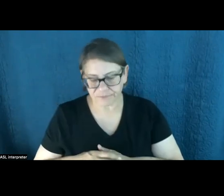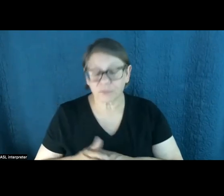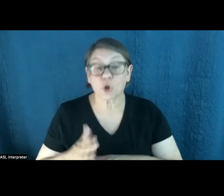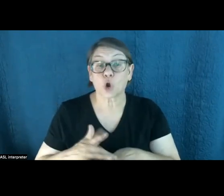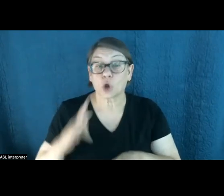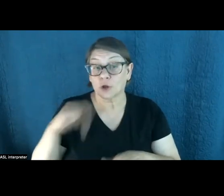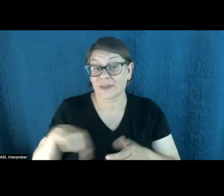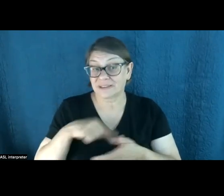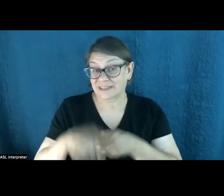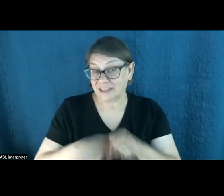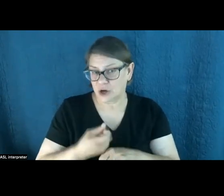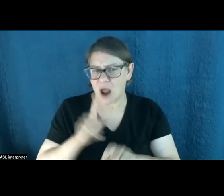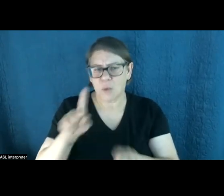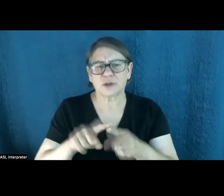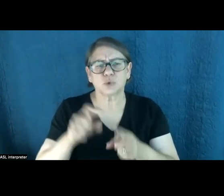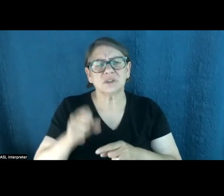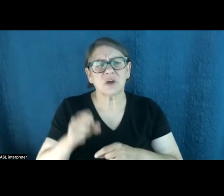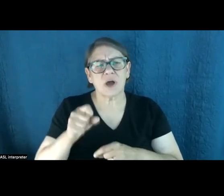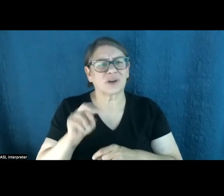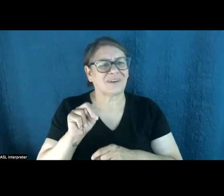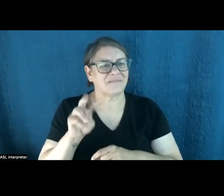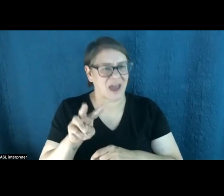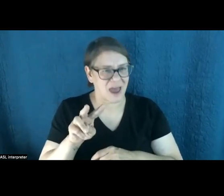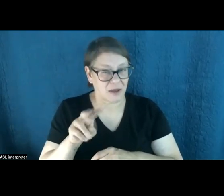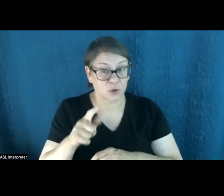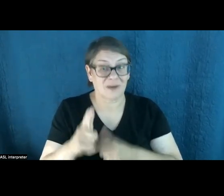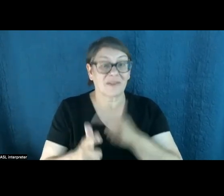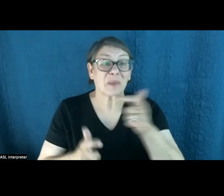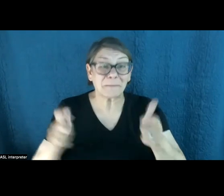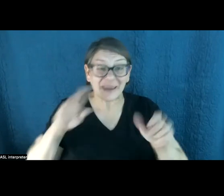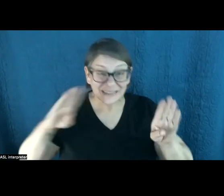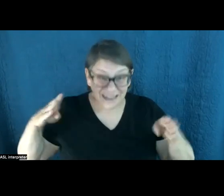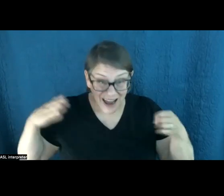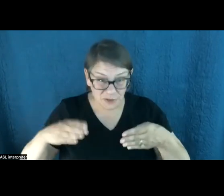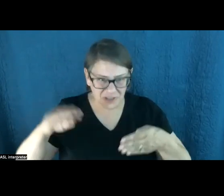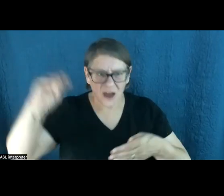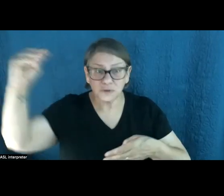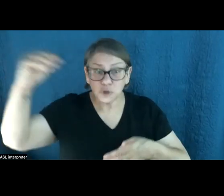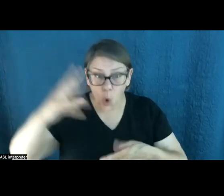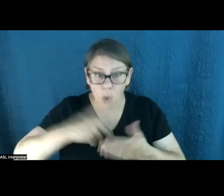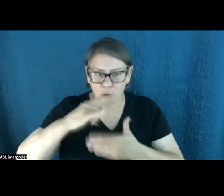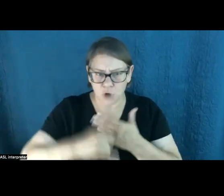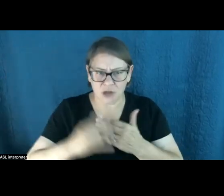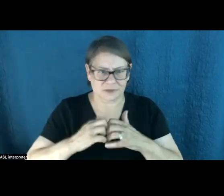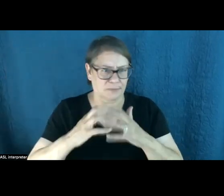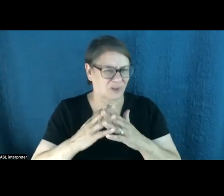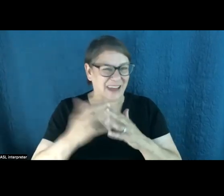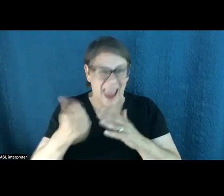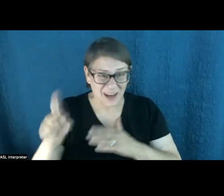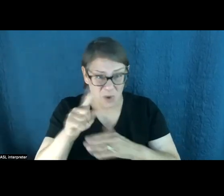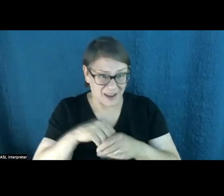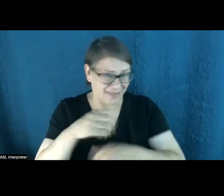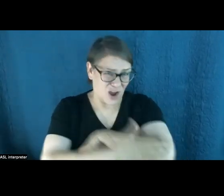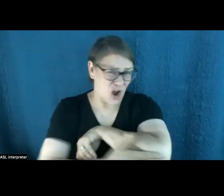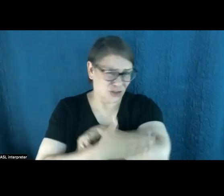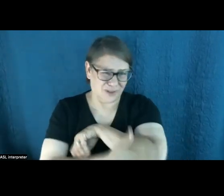spent a week in Southern Nevada where you've got the biggest concentration of solar projects being built anywhere in the country. It's like dozens